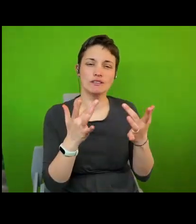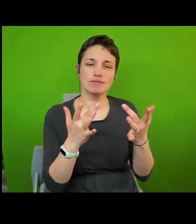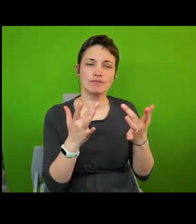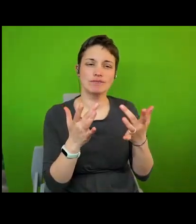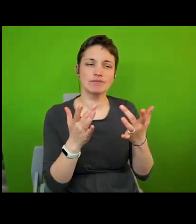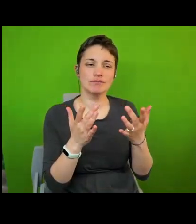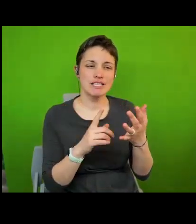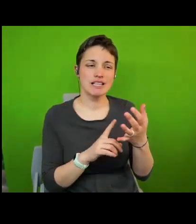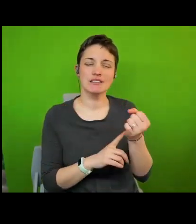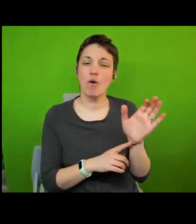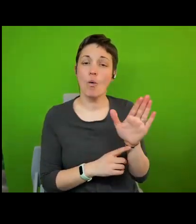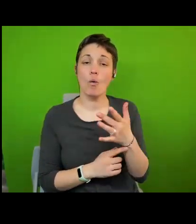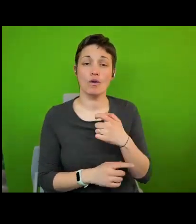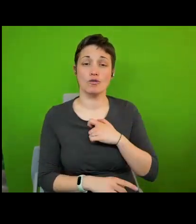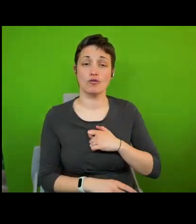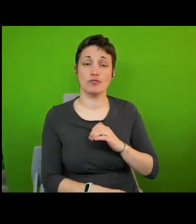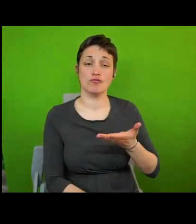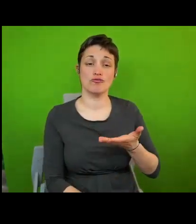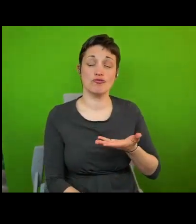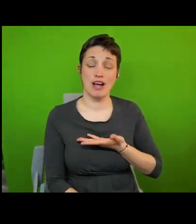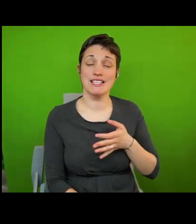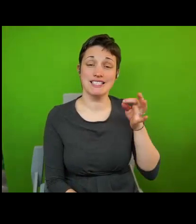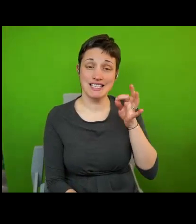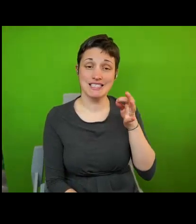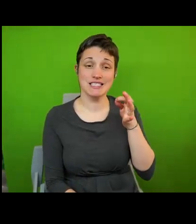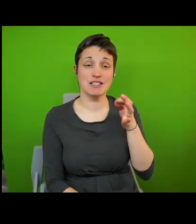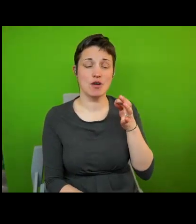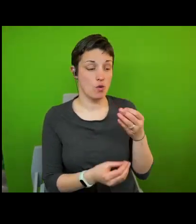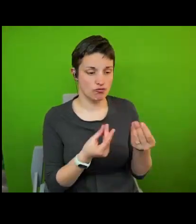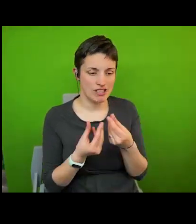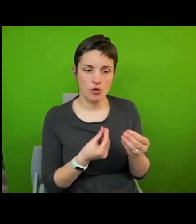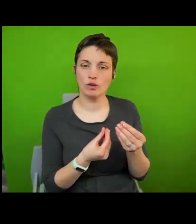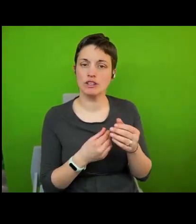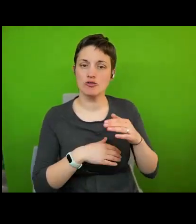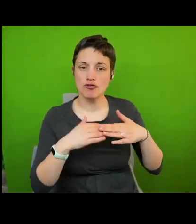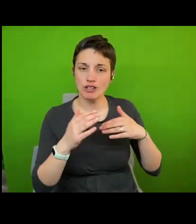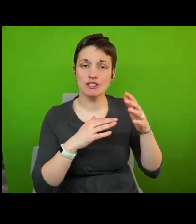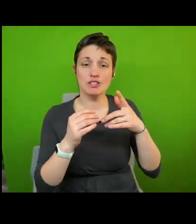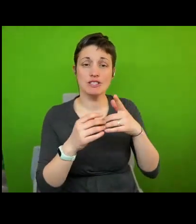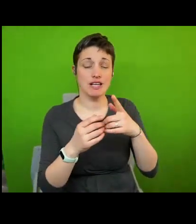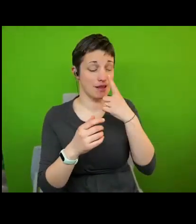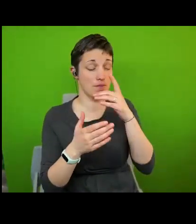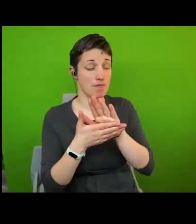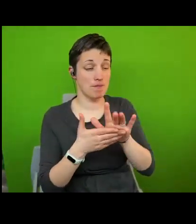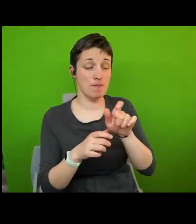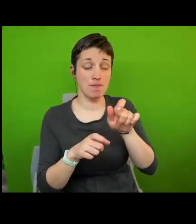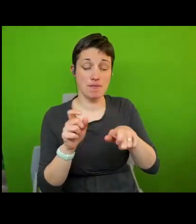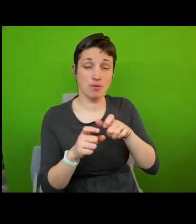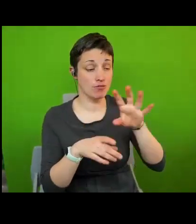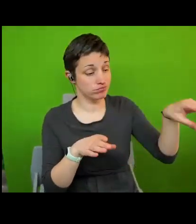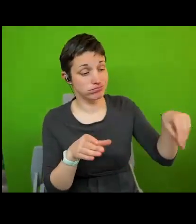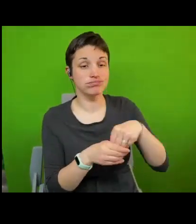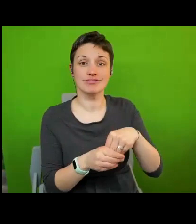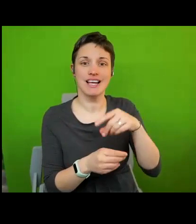supporting and resource structures that enable participation and ensure